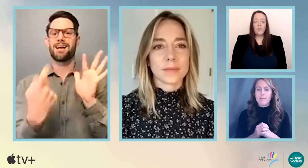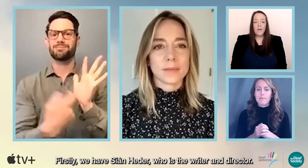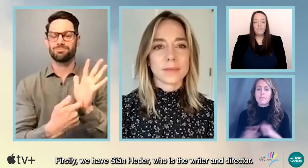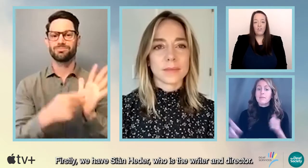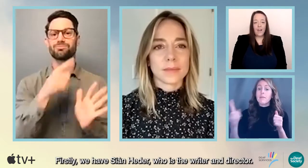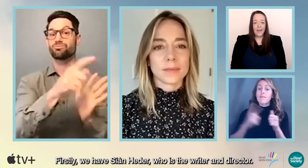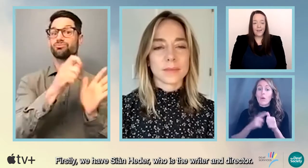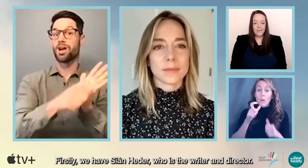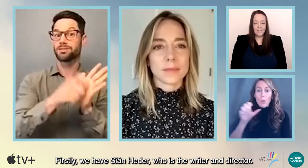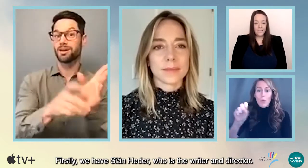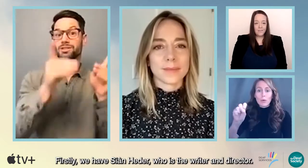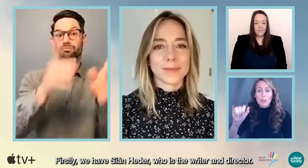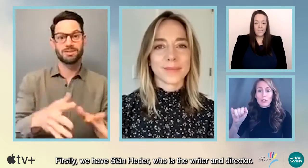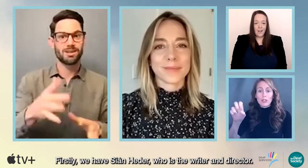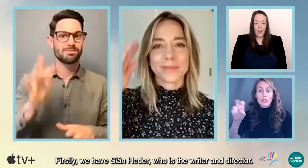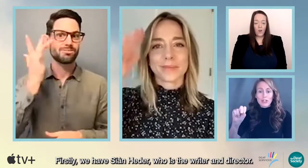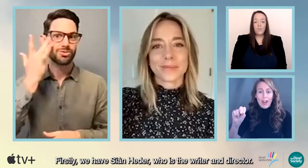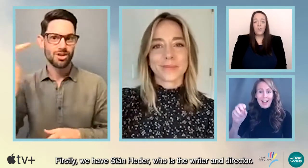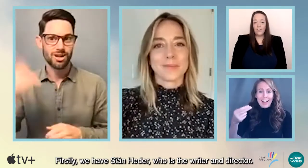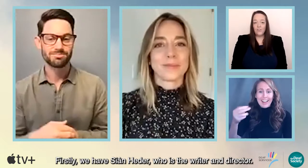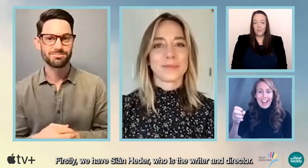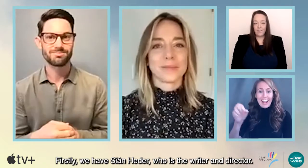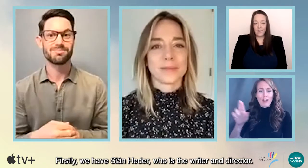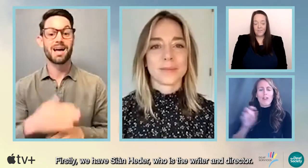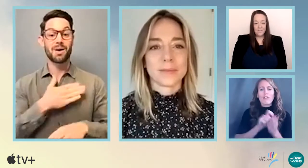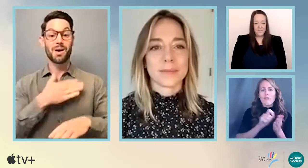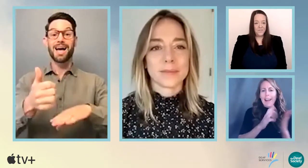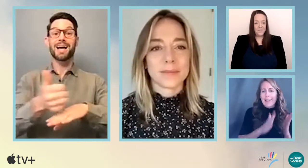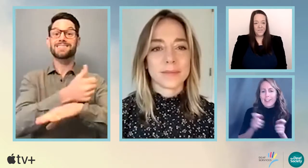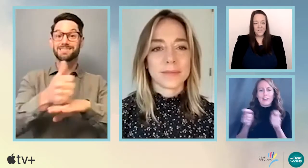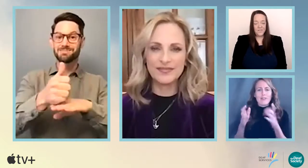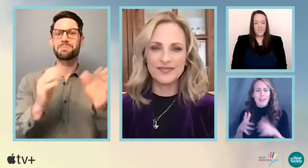Firstly, we have Sian Hayter, who is the writer and director.